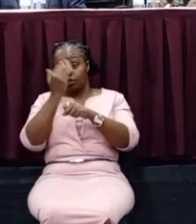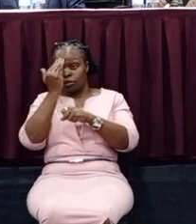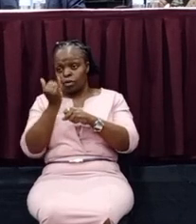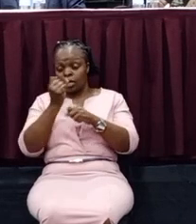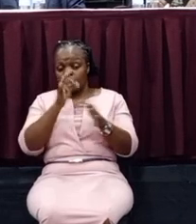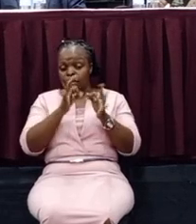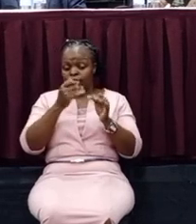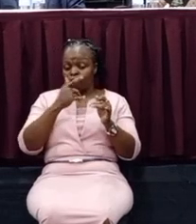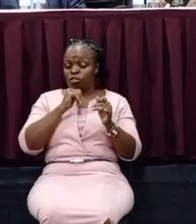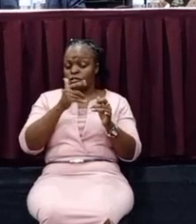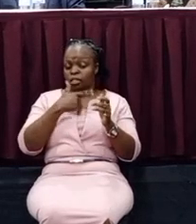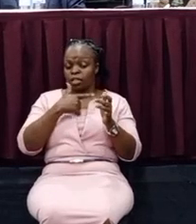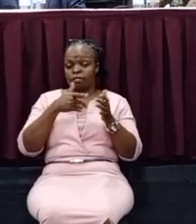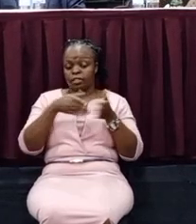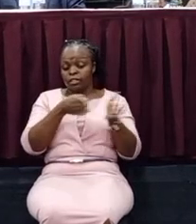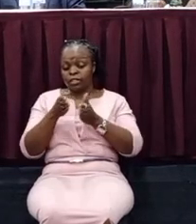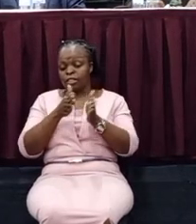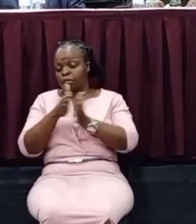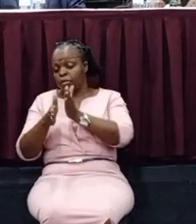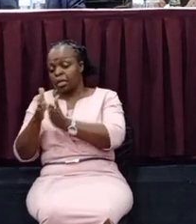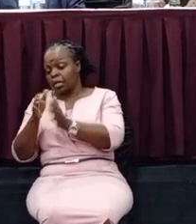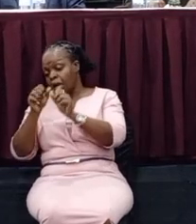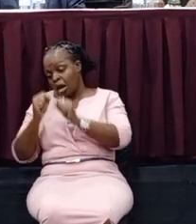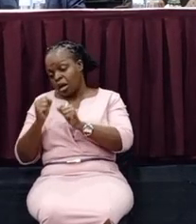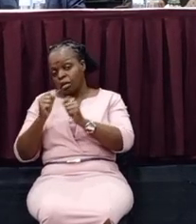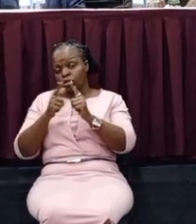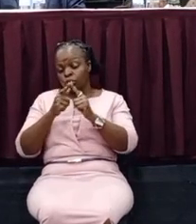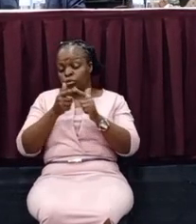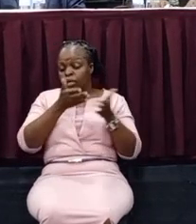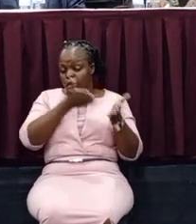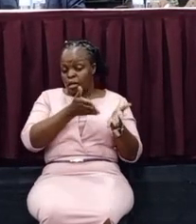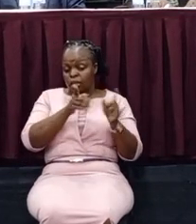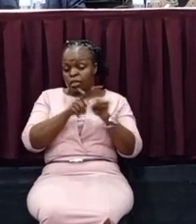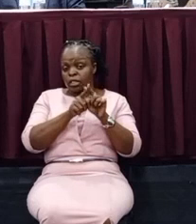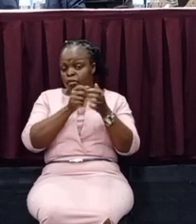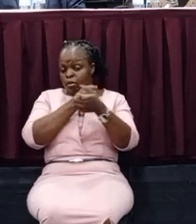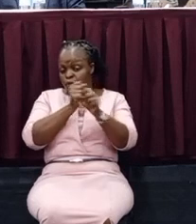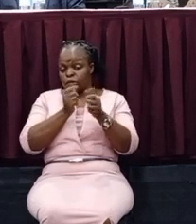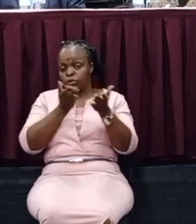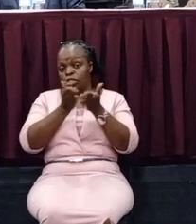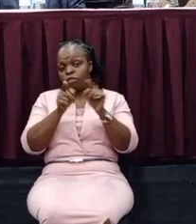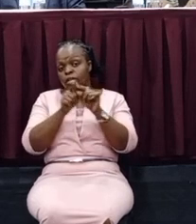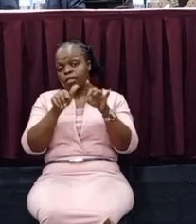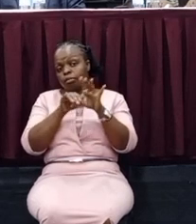have a strategic plan, then we exist to exist. And we shall not be able to serve you as members of the public. But you can also give your input